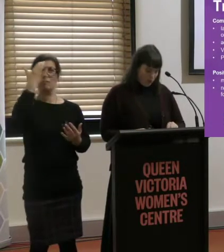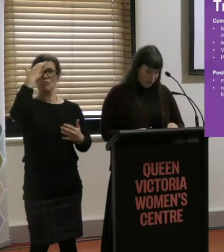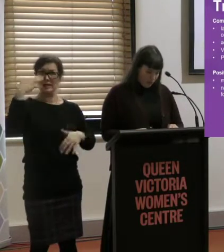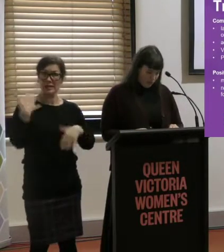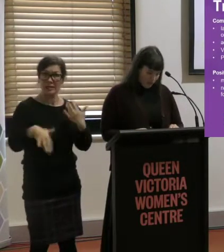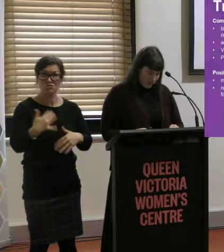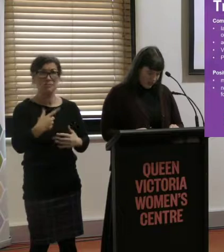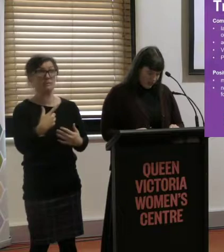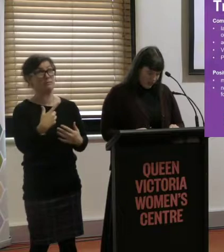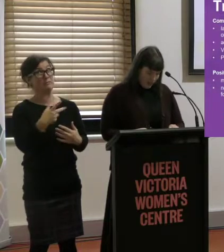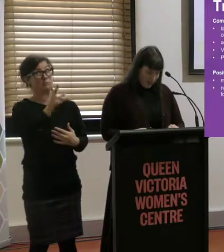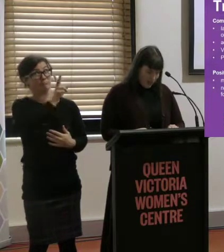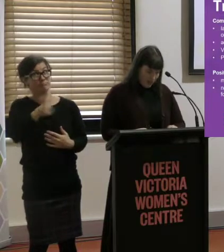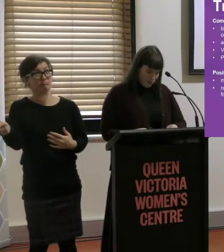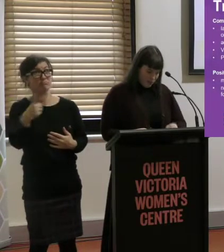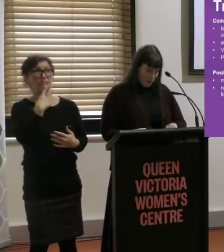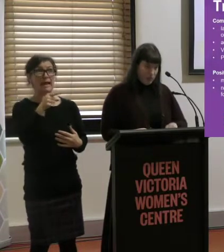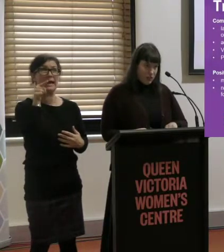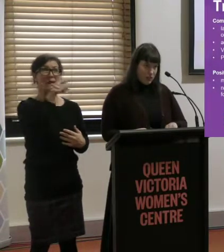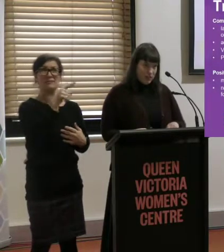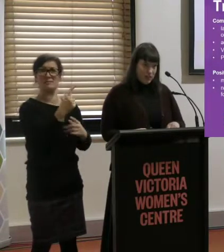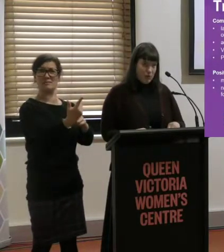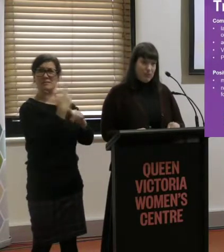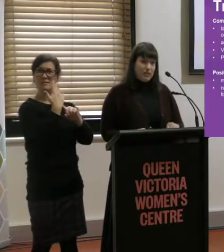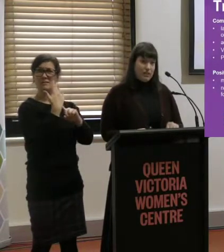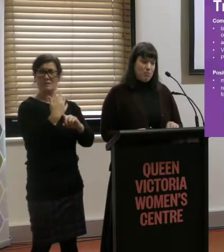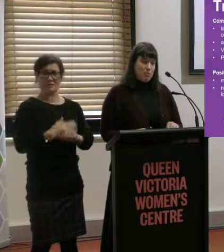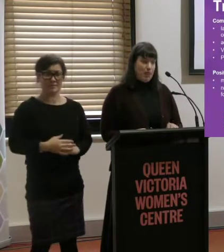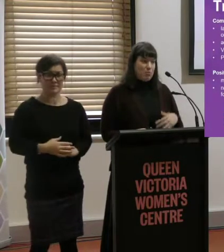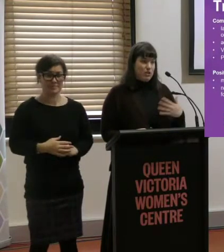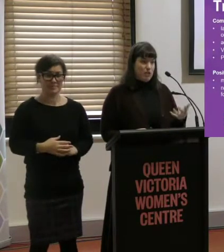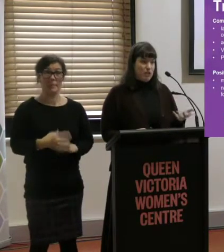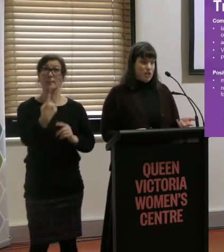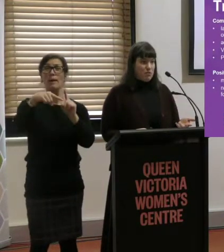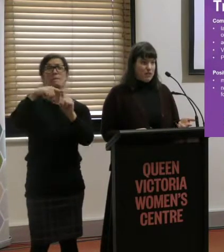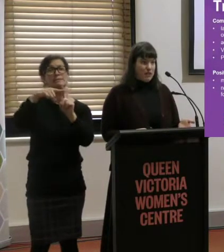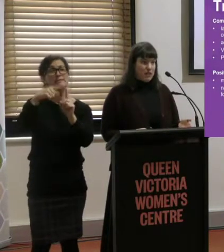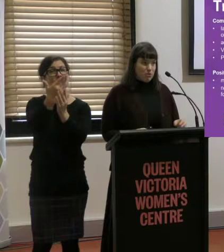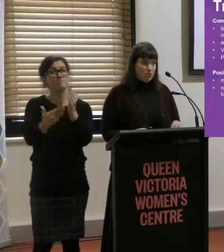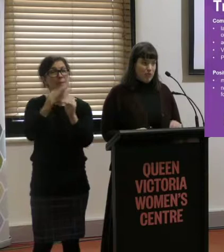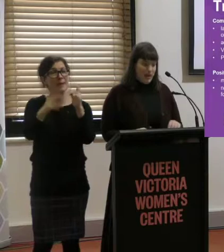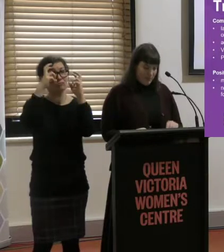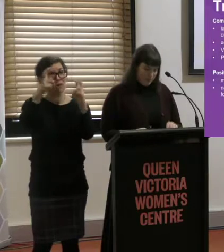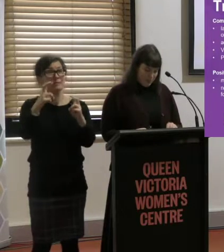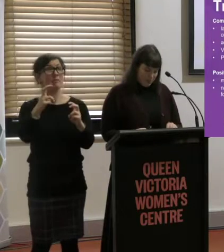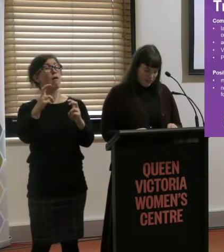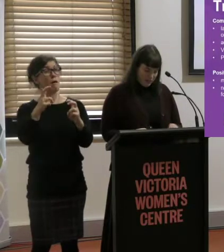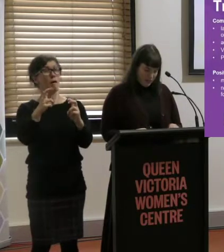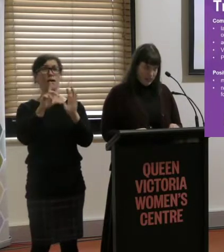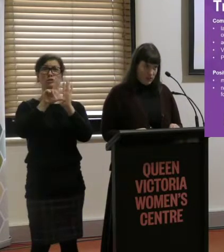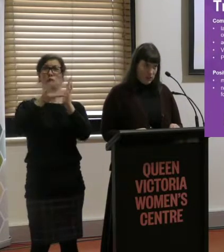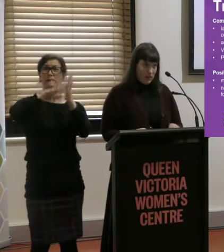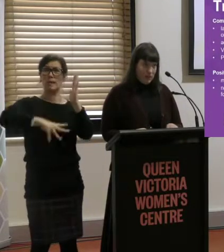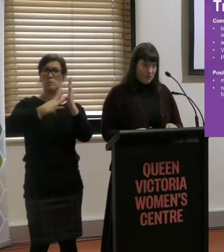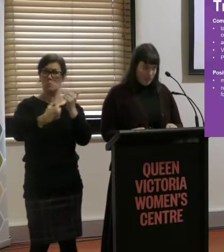of people who reported that. We did have some positives for the trains, one being that they're more reliable in terms of the timetable than, say, buses,